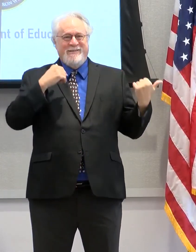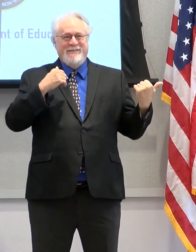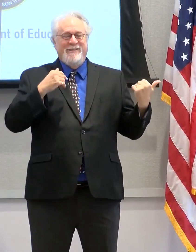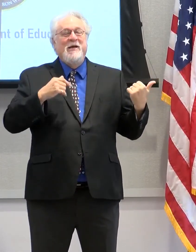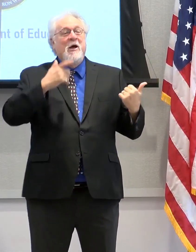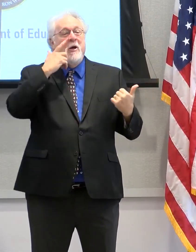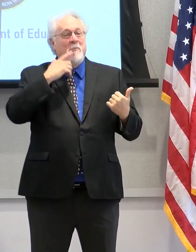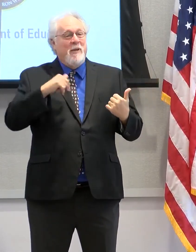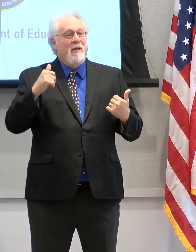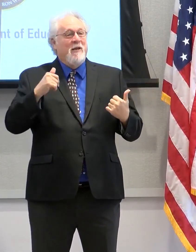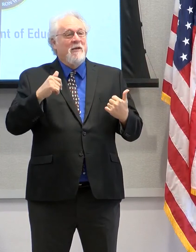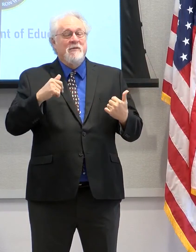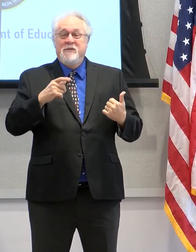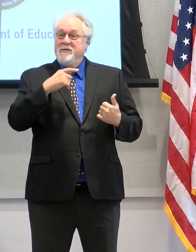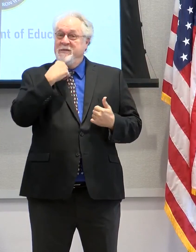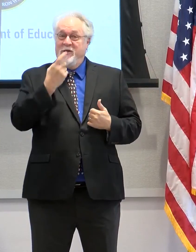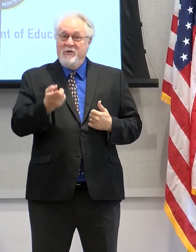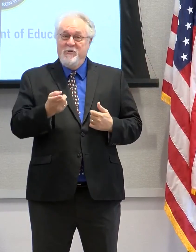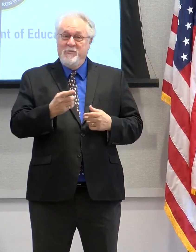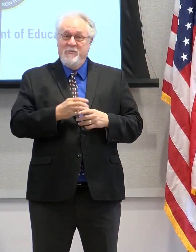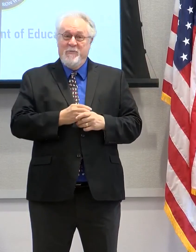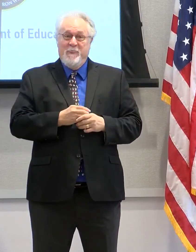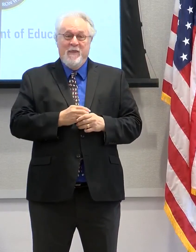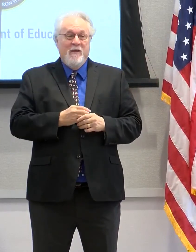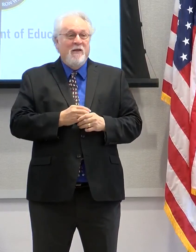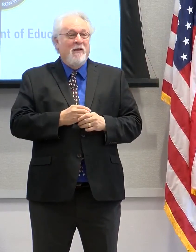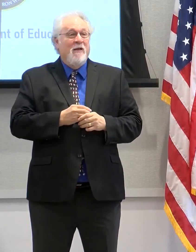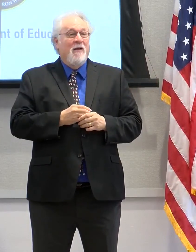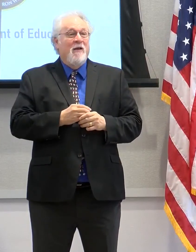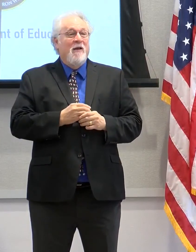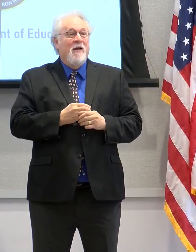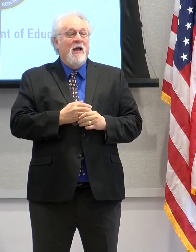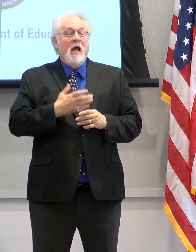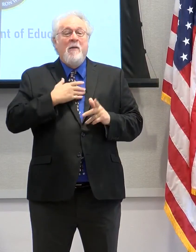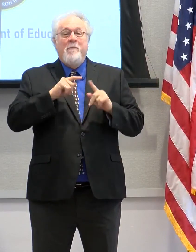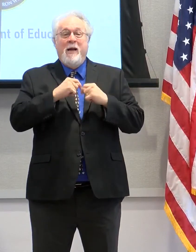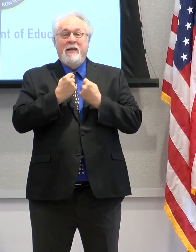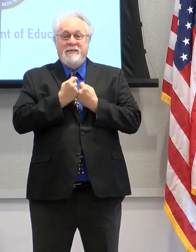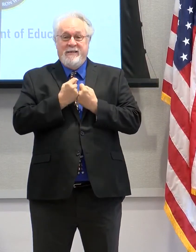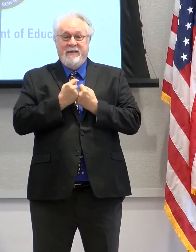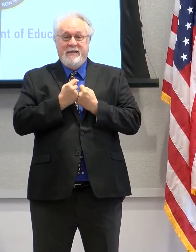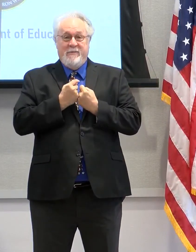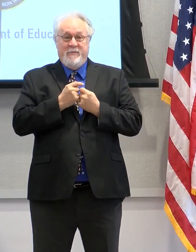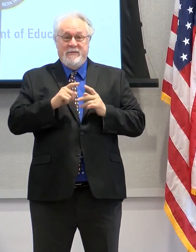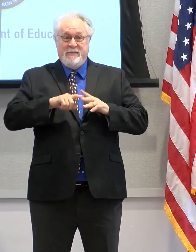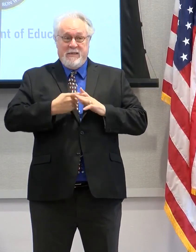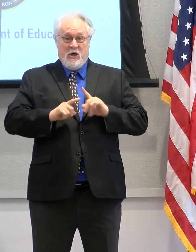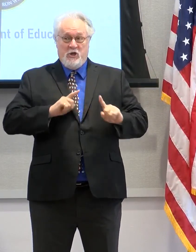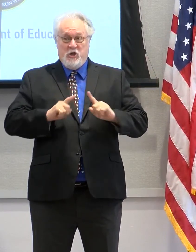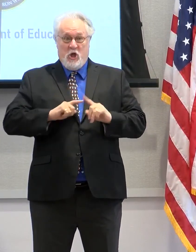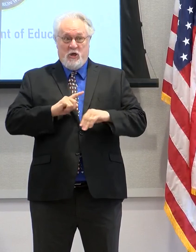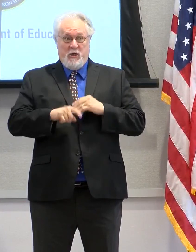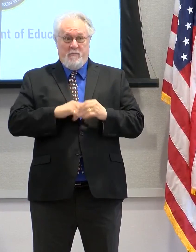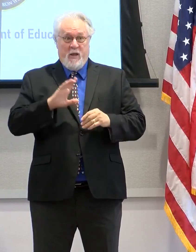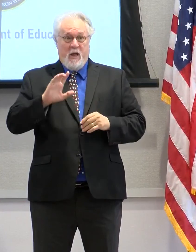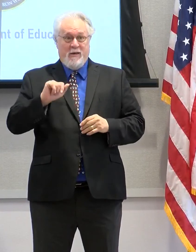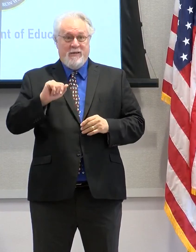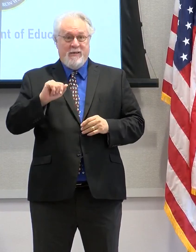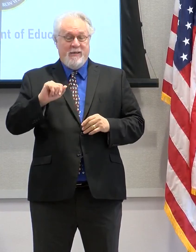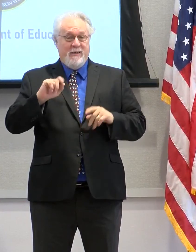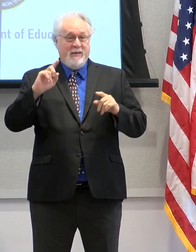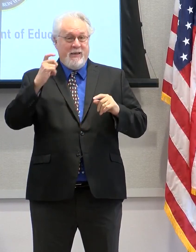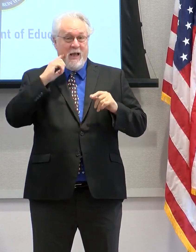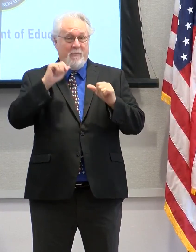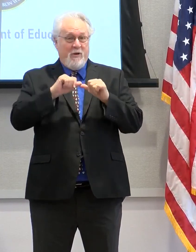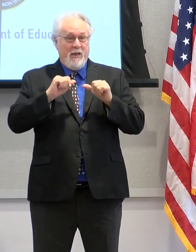Because I will tell you, when my team initially started talking about the capital area